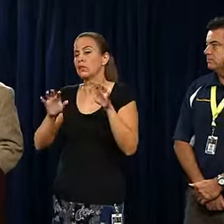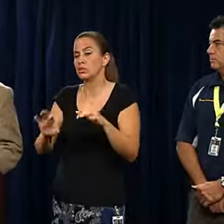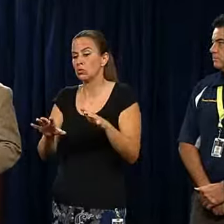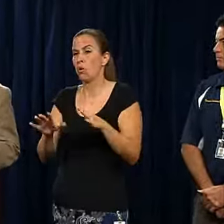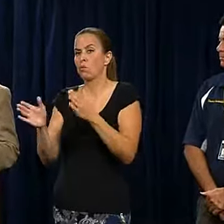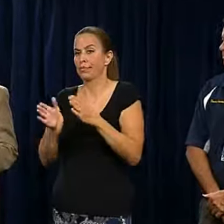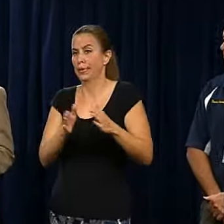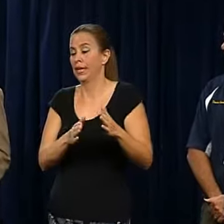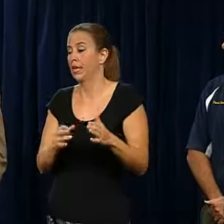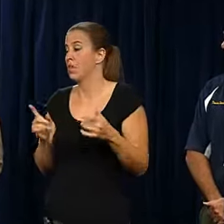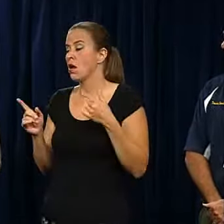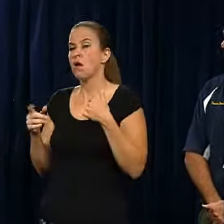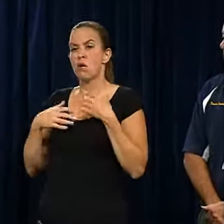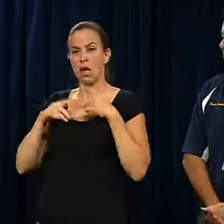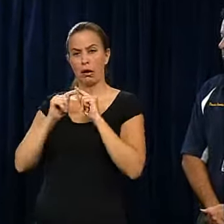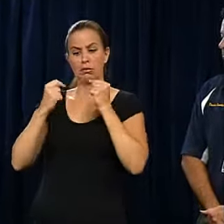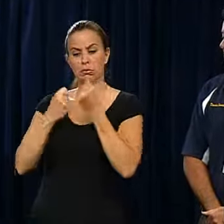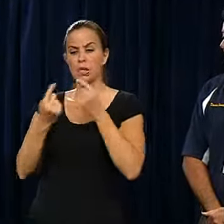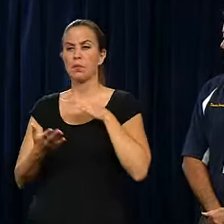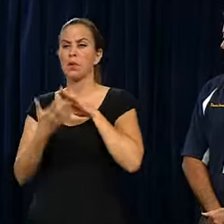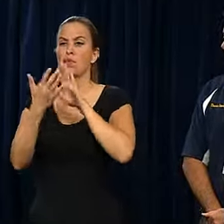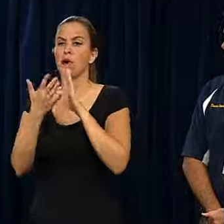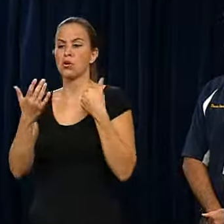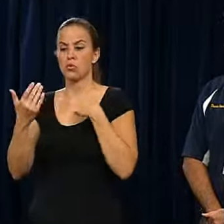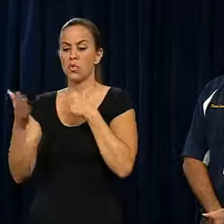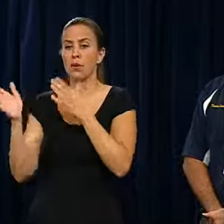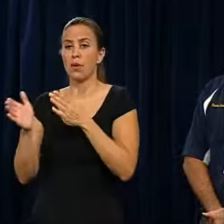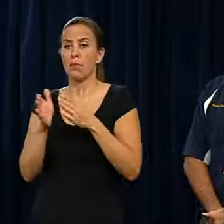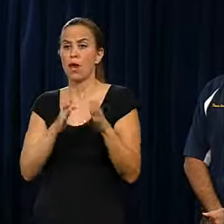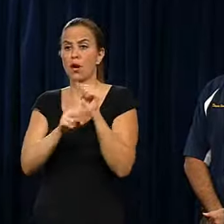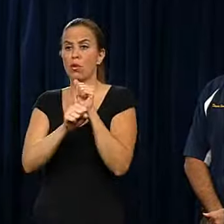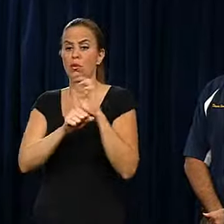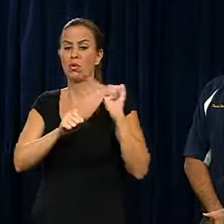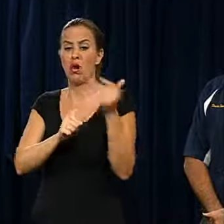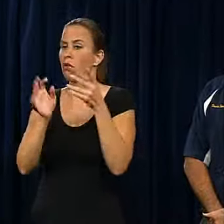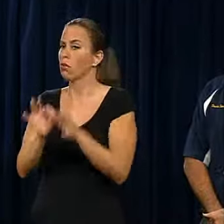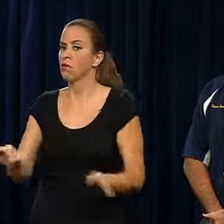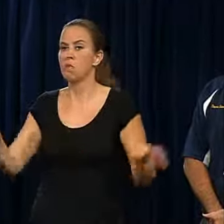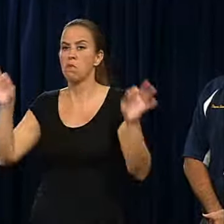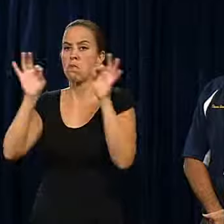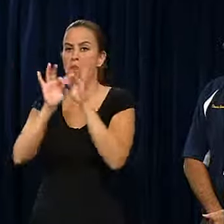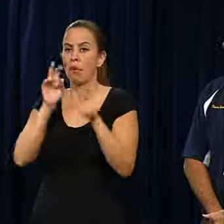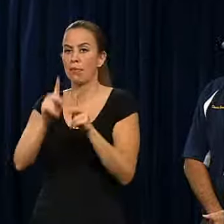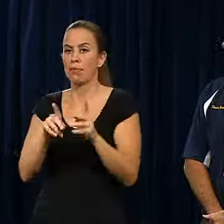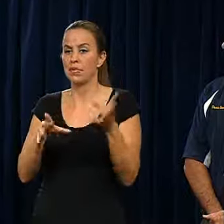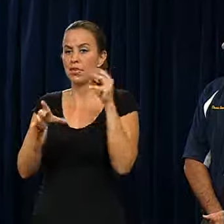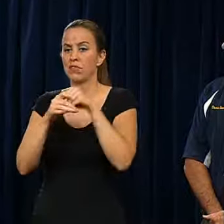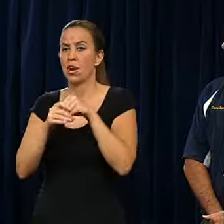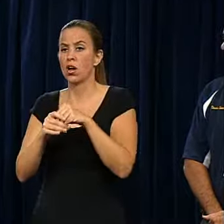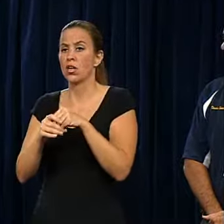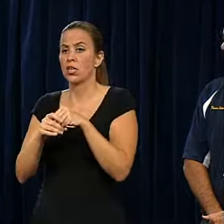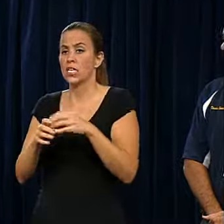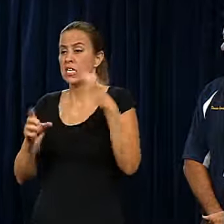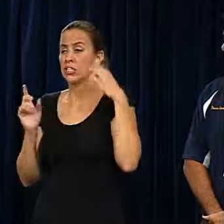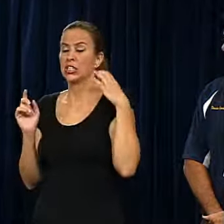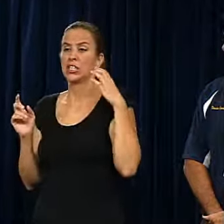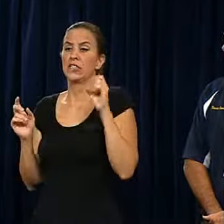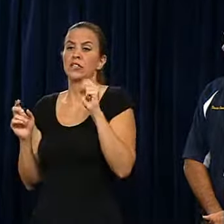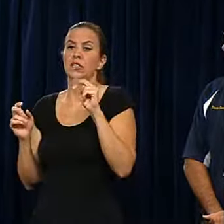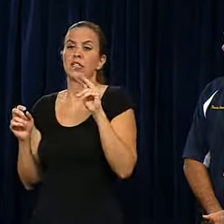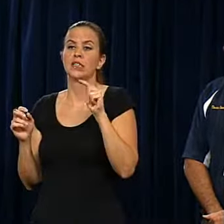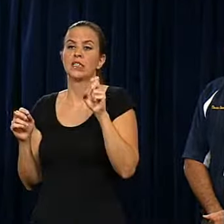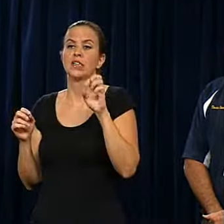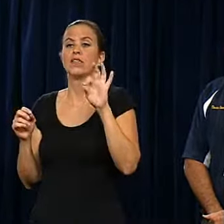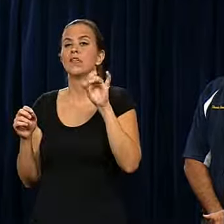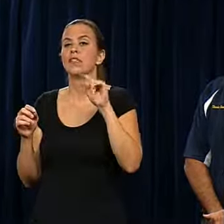we took a team approach. We were prepared, working with all the key stakeholders, Chief Senefit and Sheriff